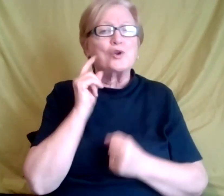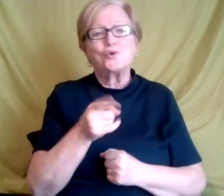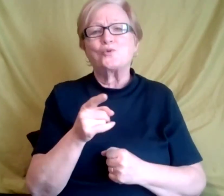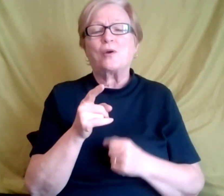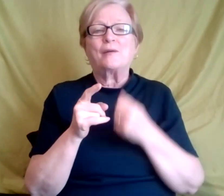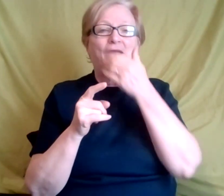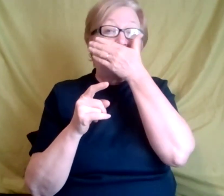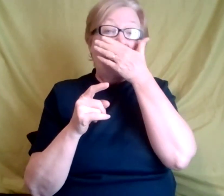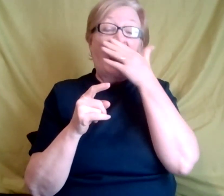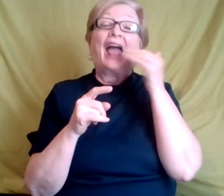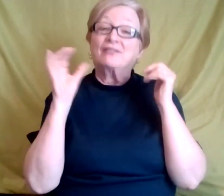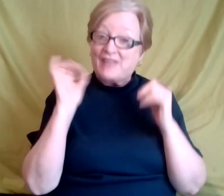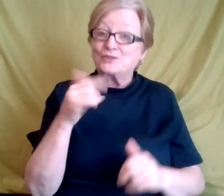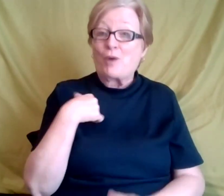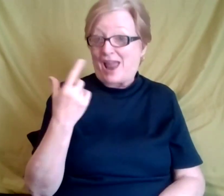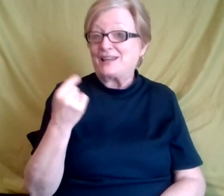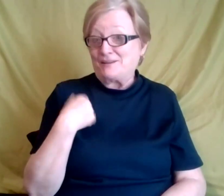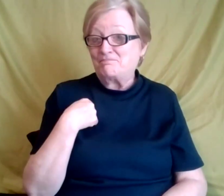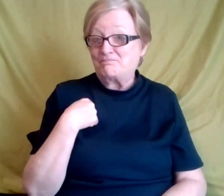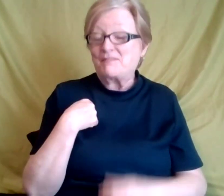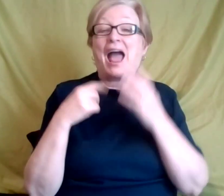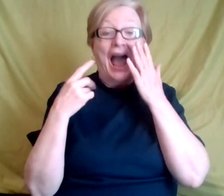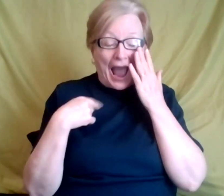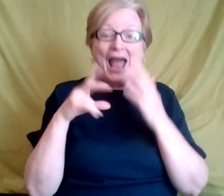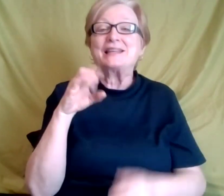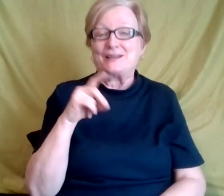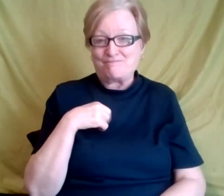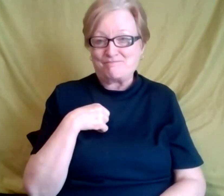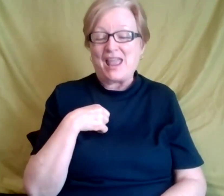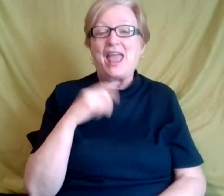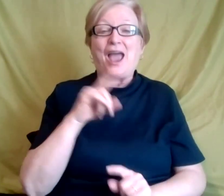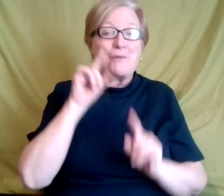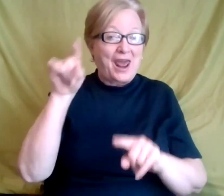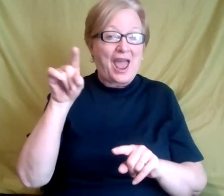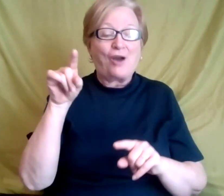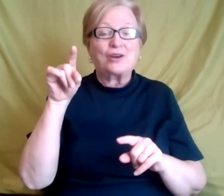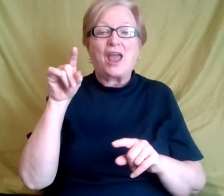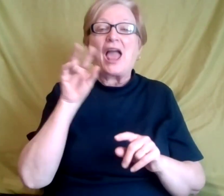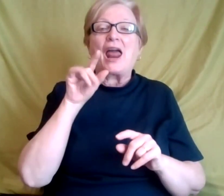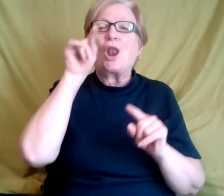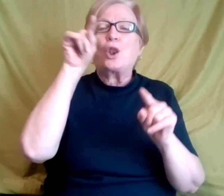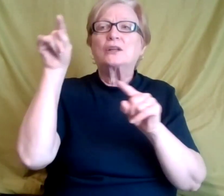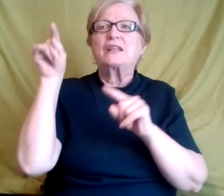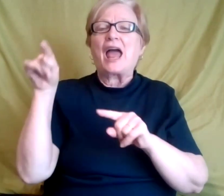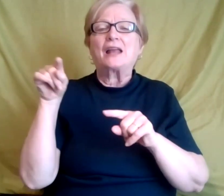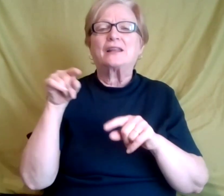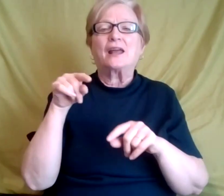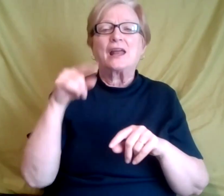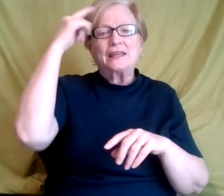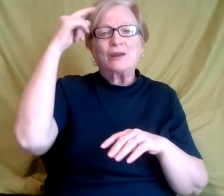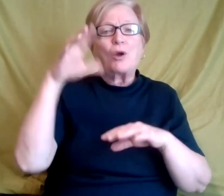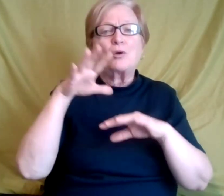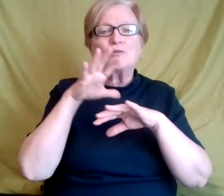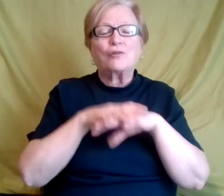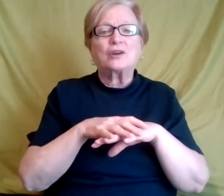that's what I did. And when I went out and reached out to the neurodivergent LinkedIn community,